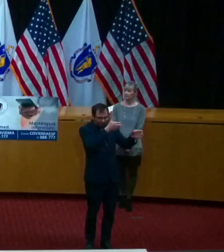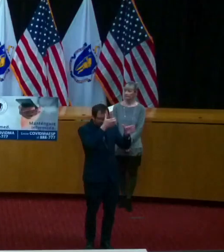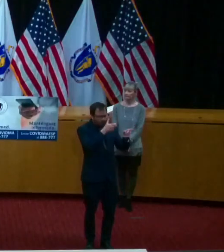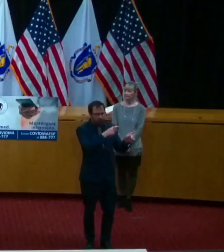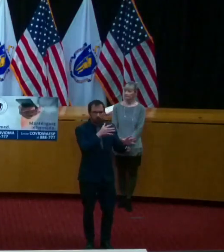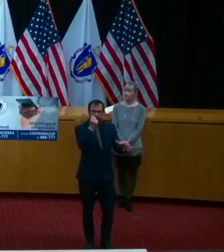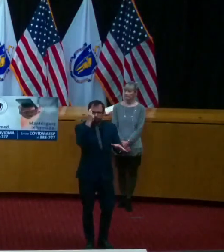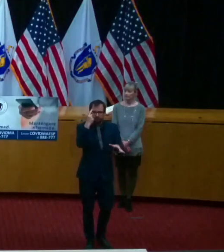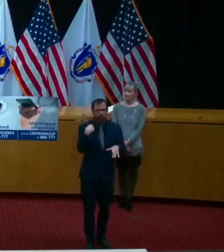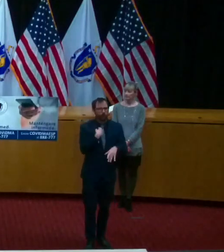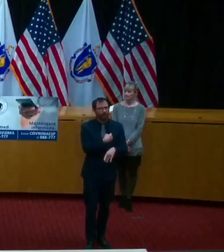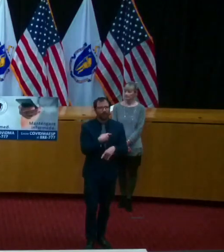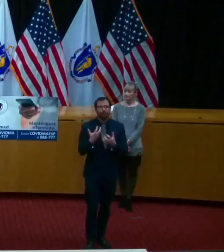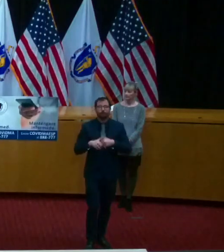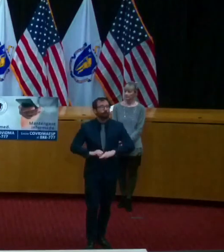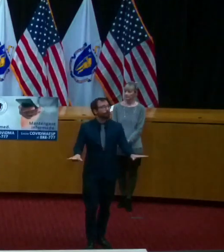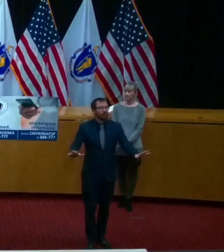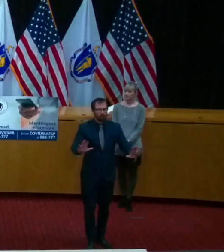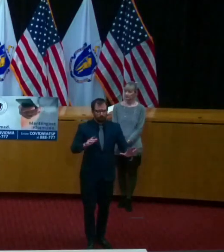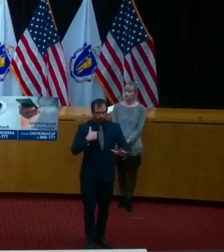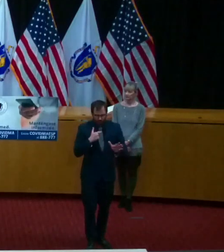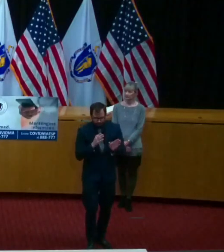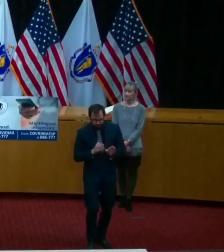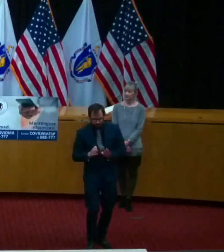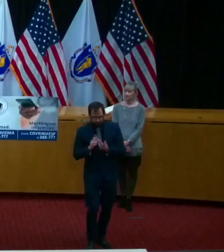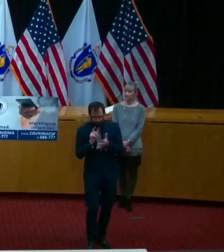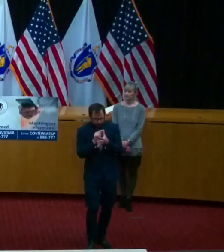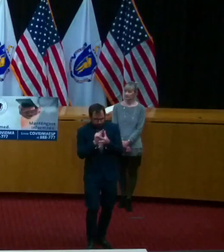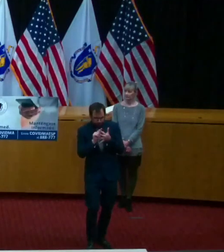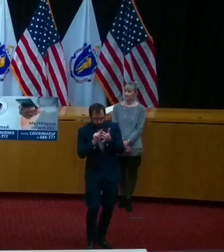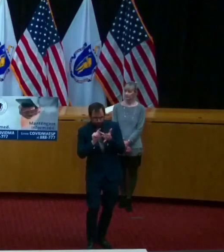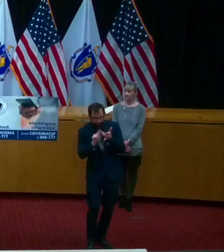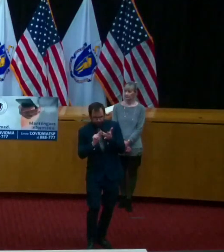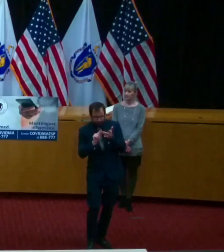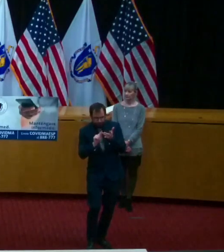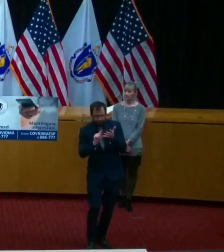all want to move on from this believe me